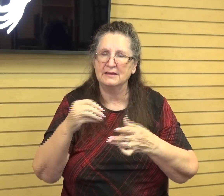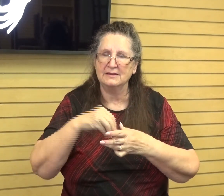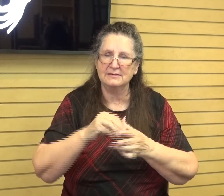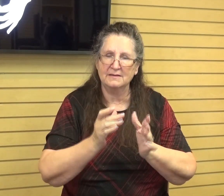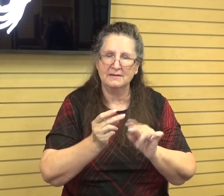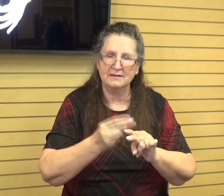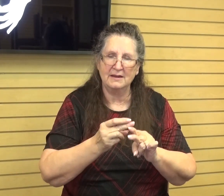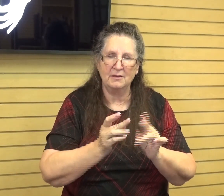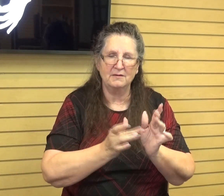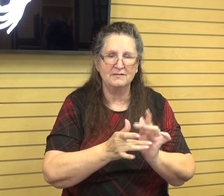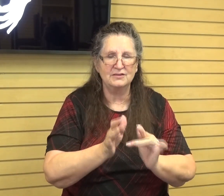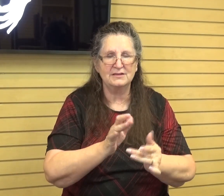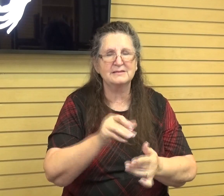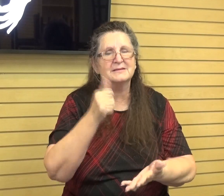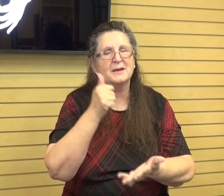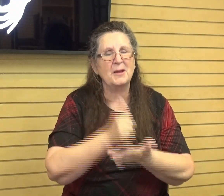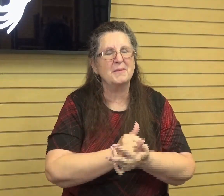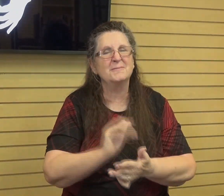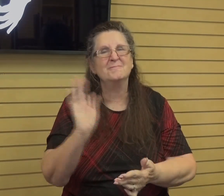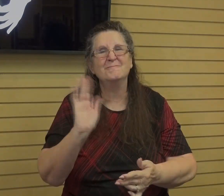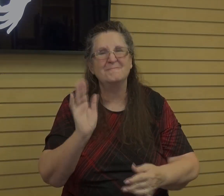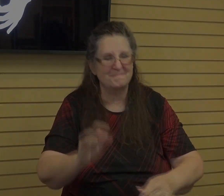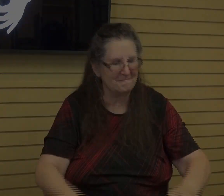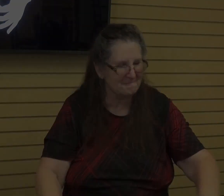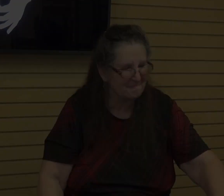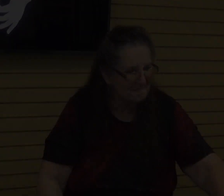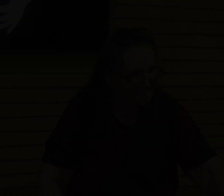name. Amen. Amen. Amen. Amen.